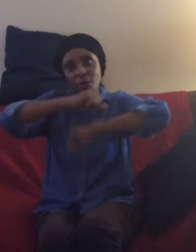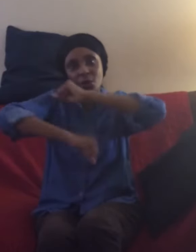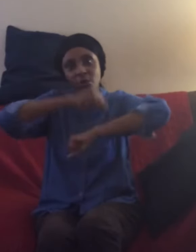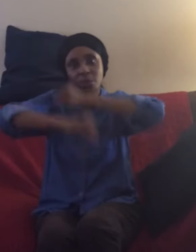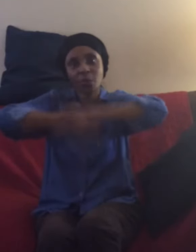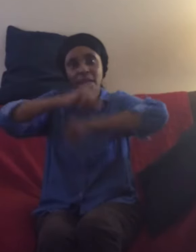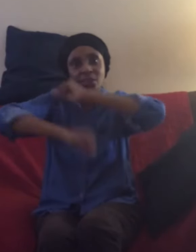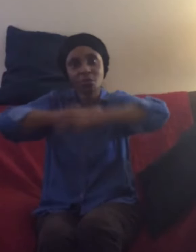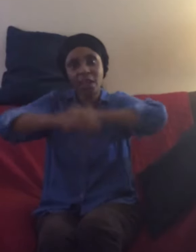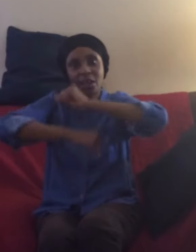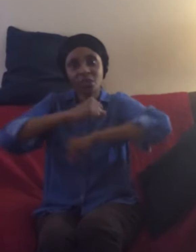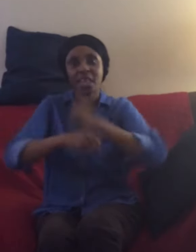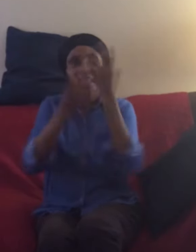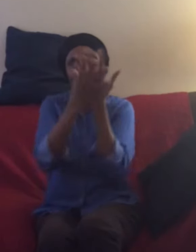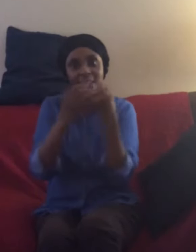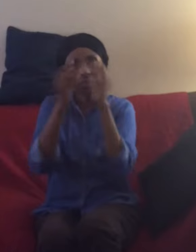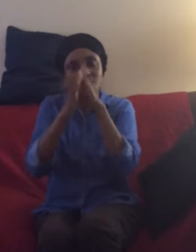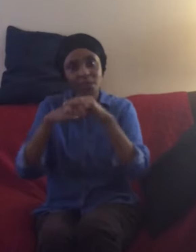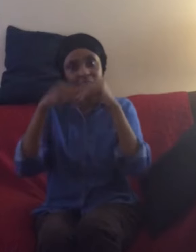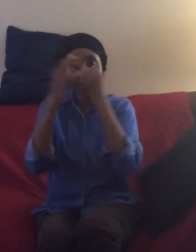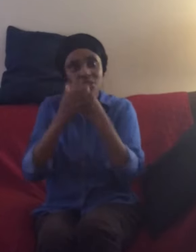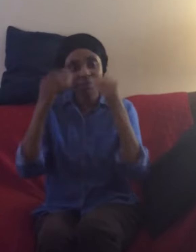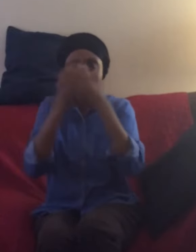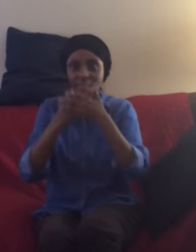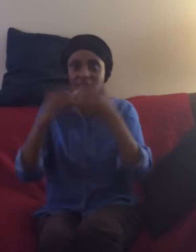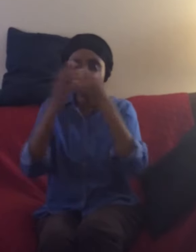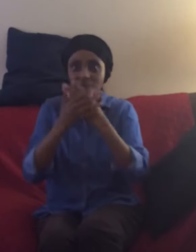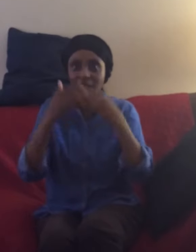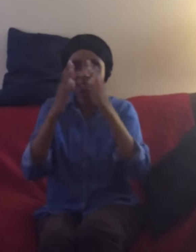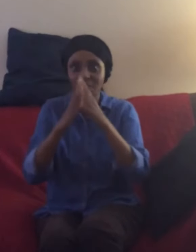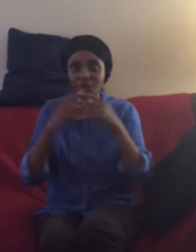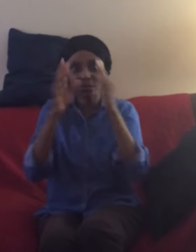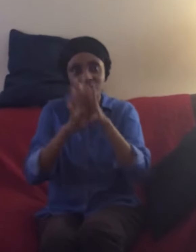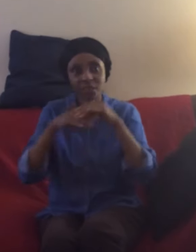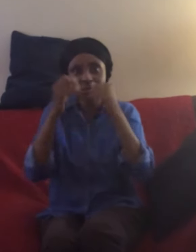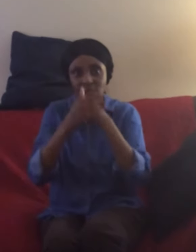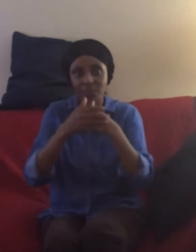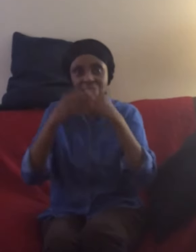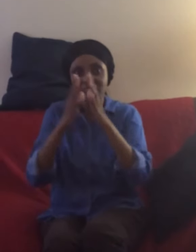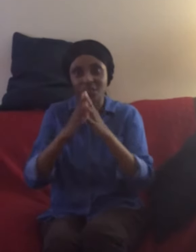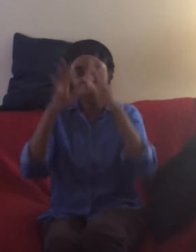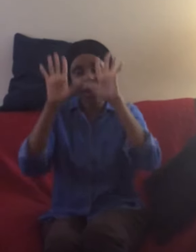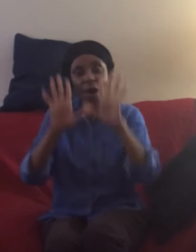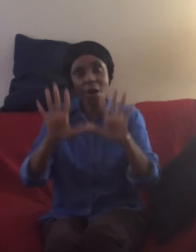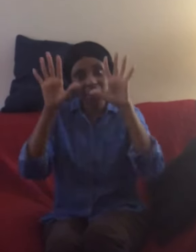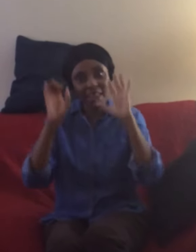them round and round little fingers little fingers gentle fingers on my